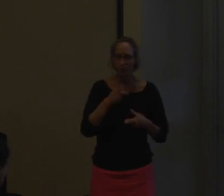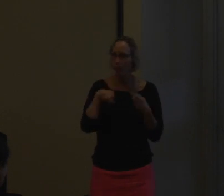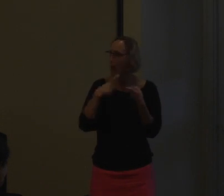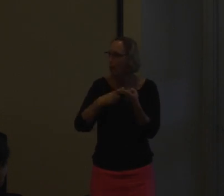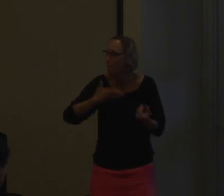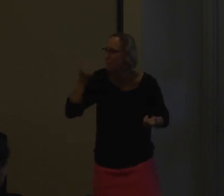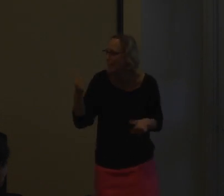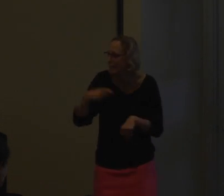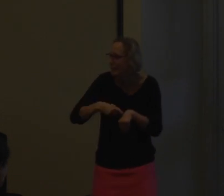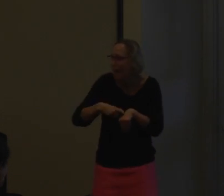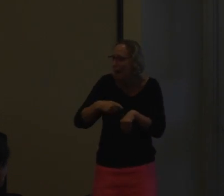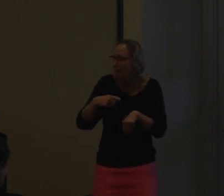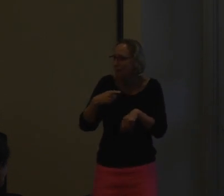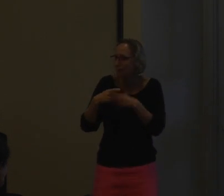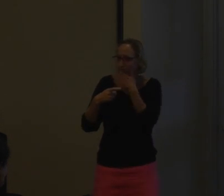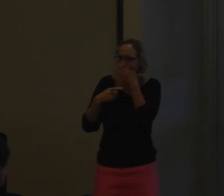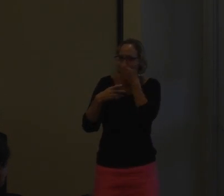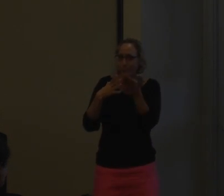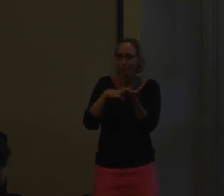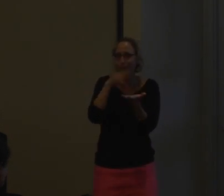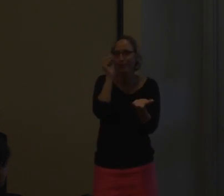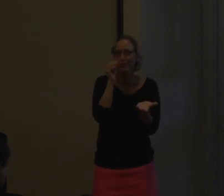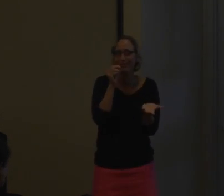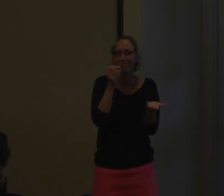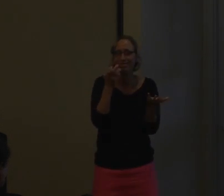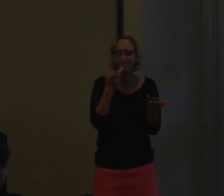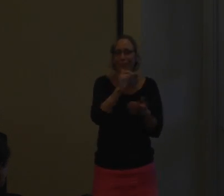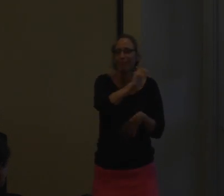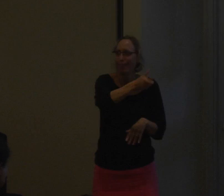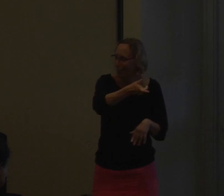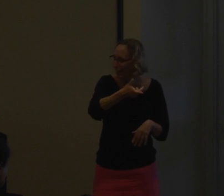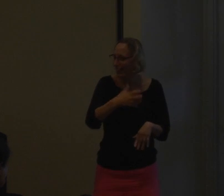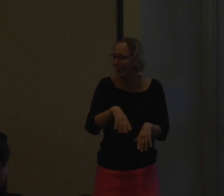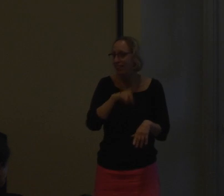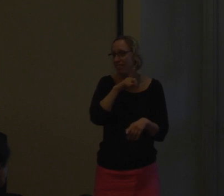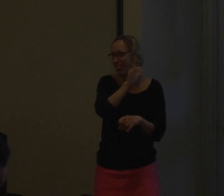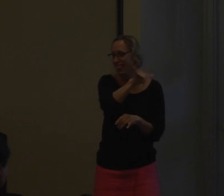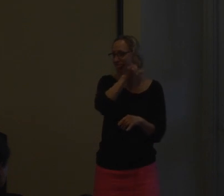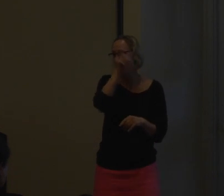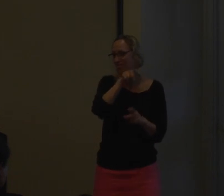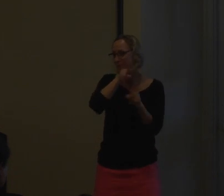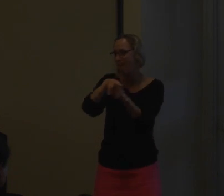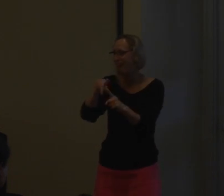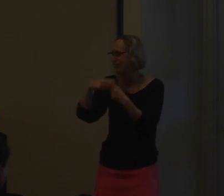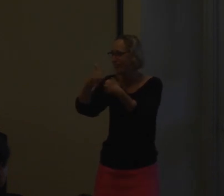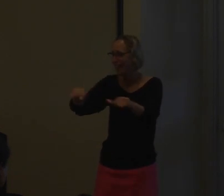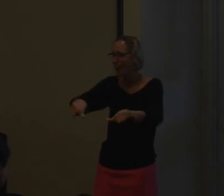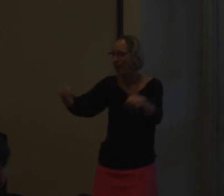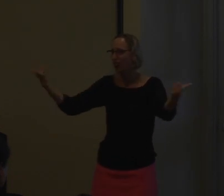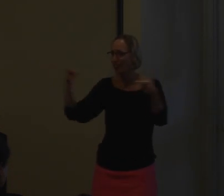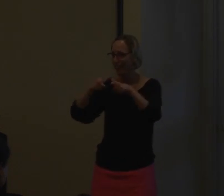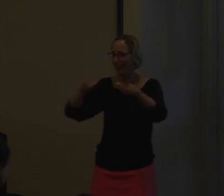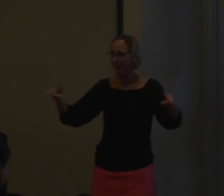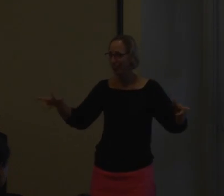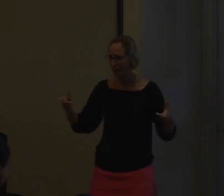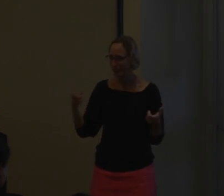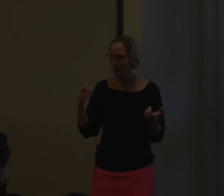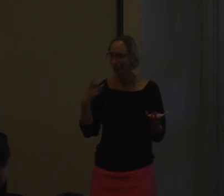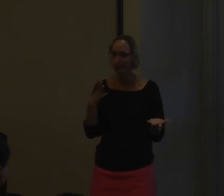learned later in life, then when is the best time to learn what age? And that question applies to any other